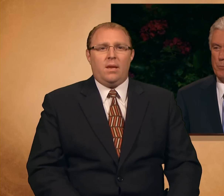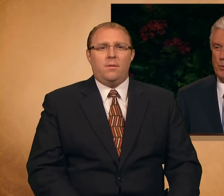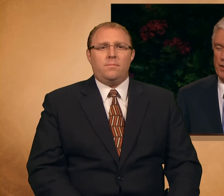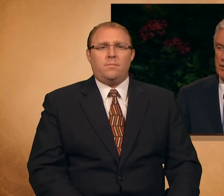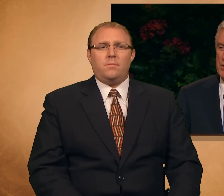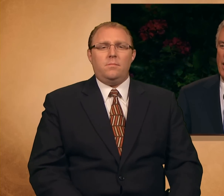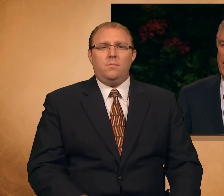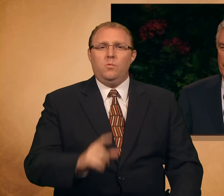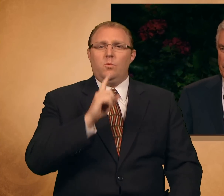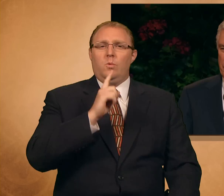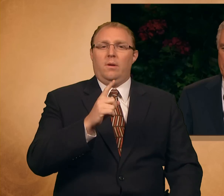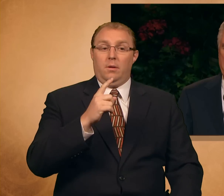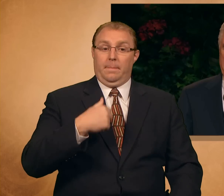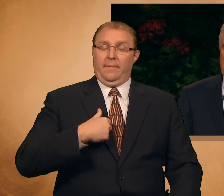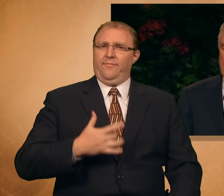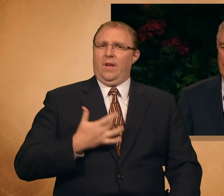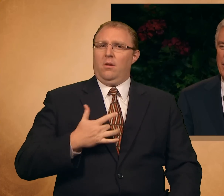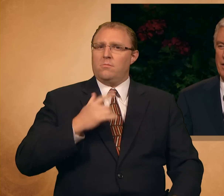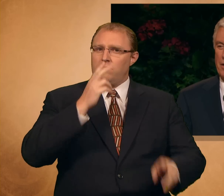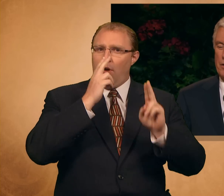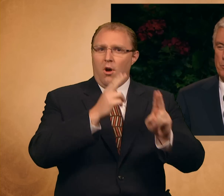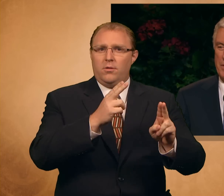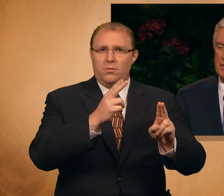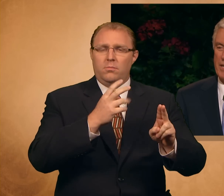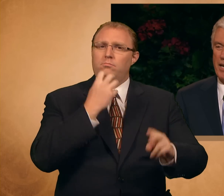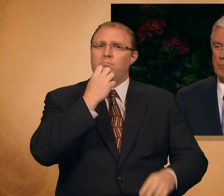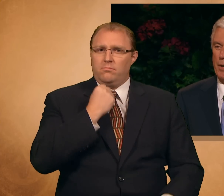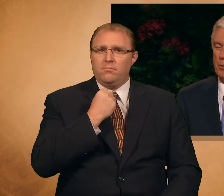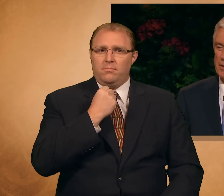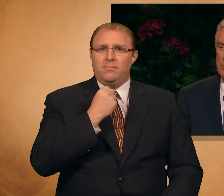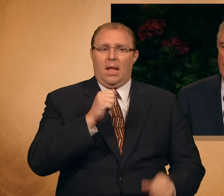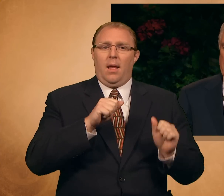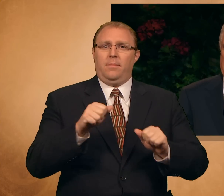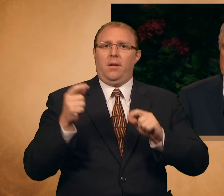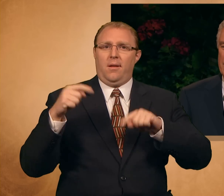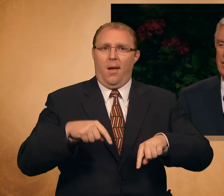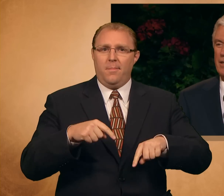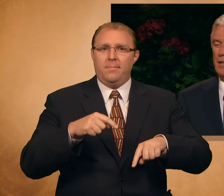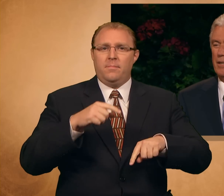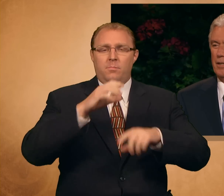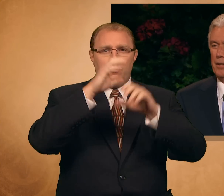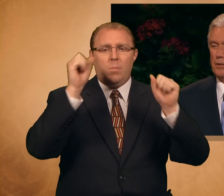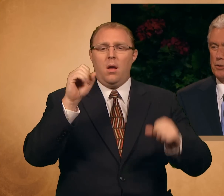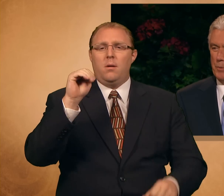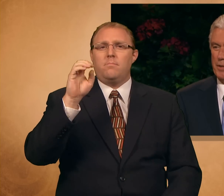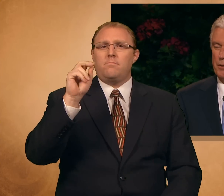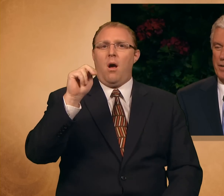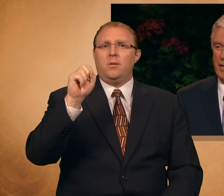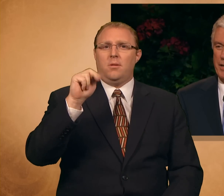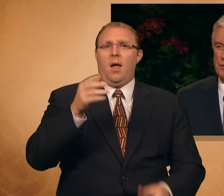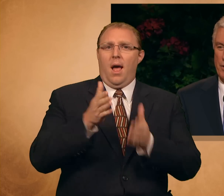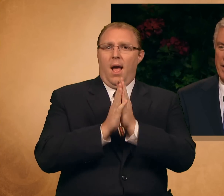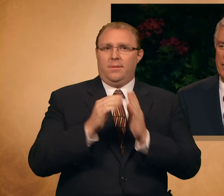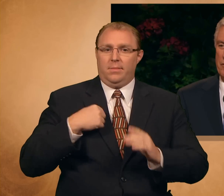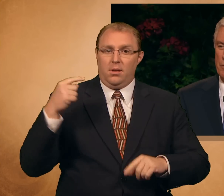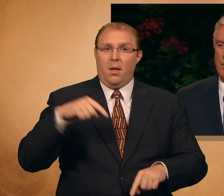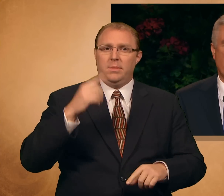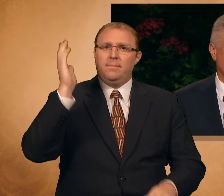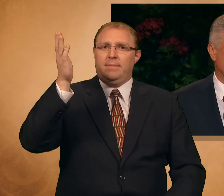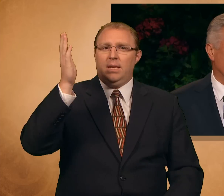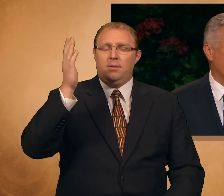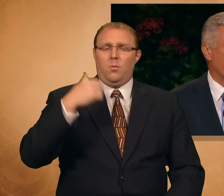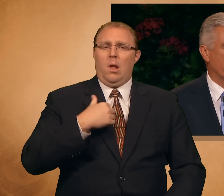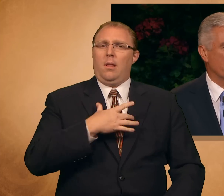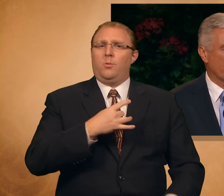It is a precious honor for me to be assigned by President Monson to speak today and to add a few